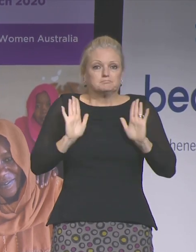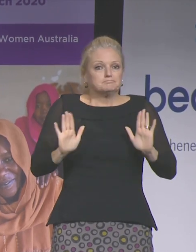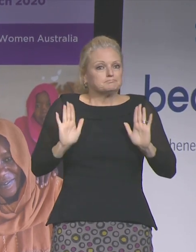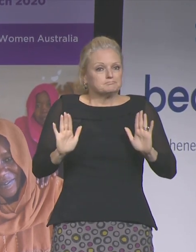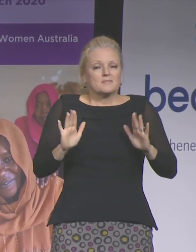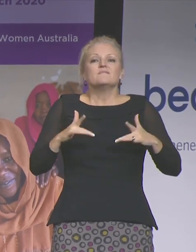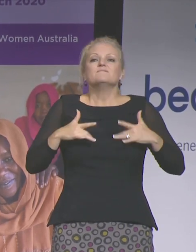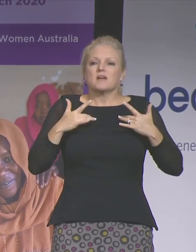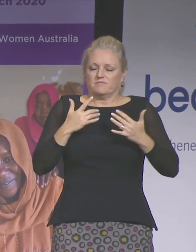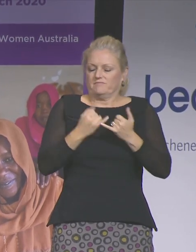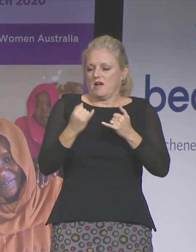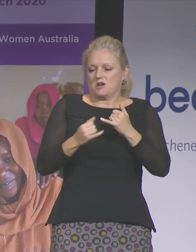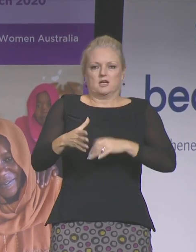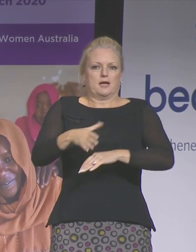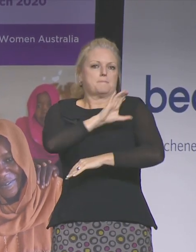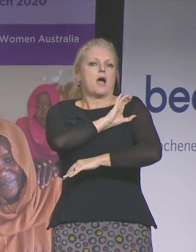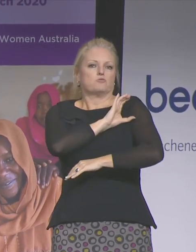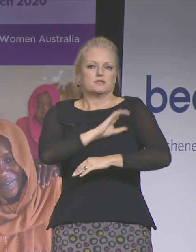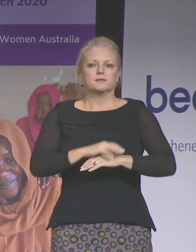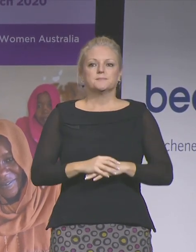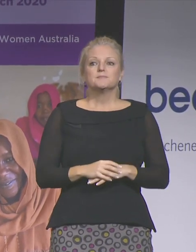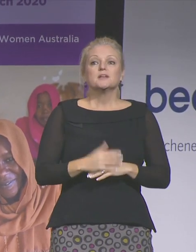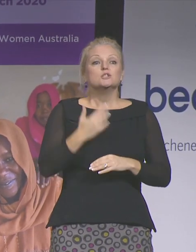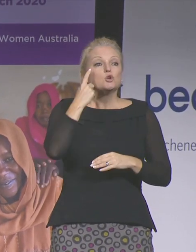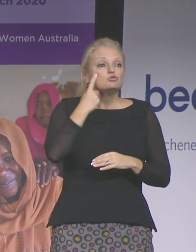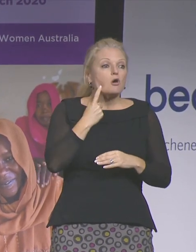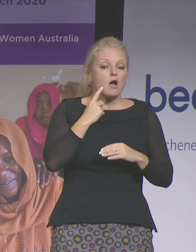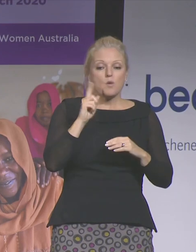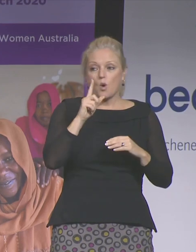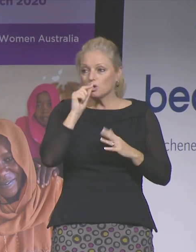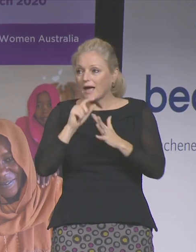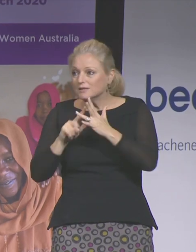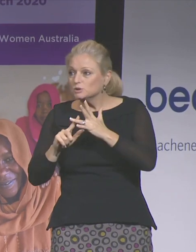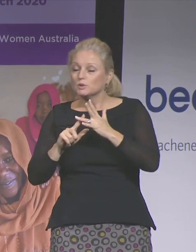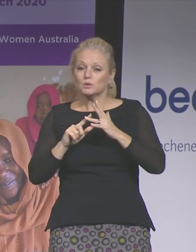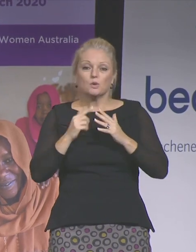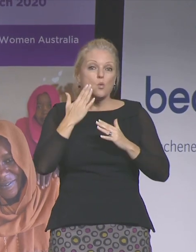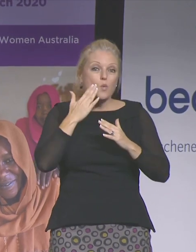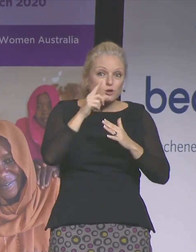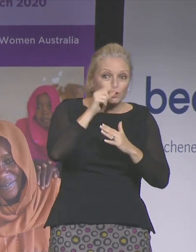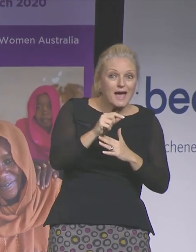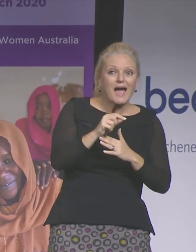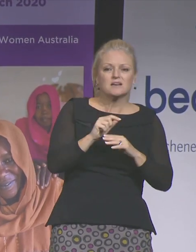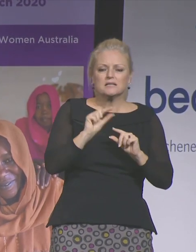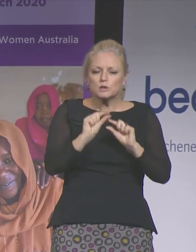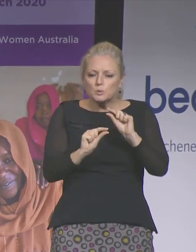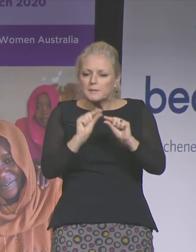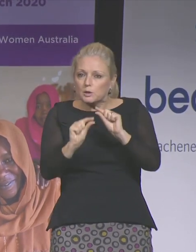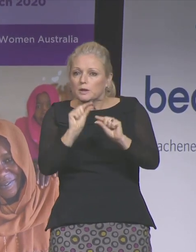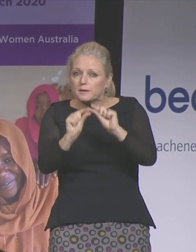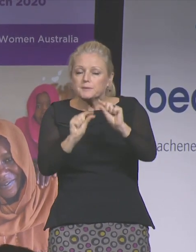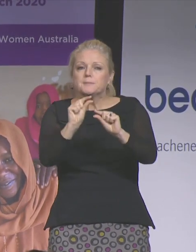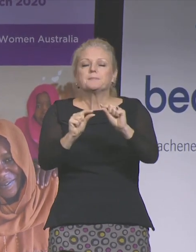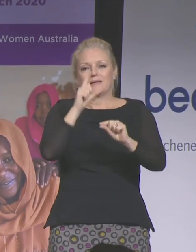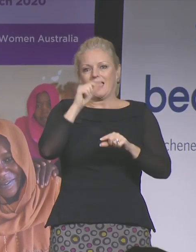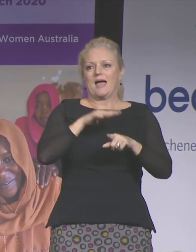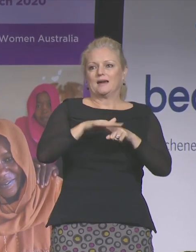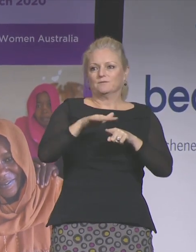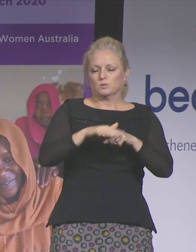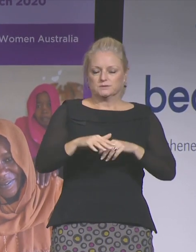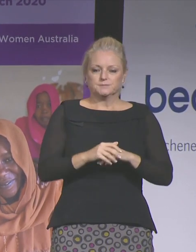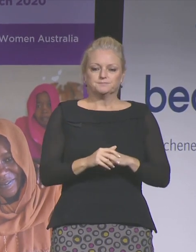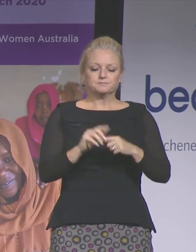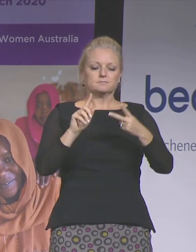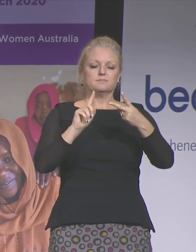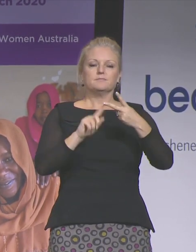mantra to live by. Do what you can, when you can. That's how you change the world. The second thing I've learnt is